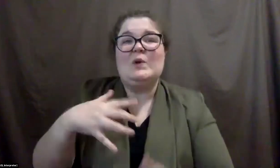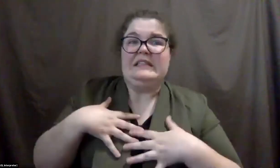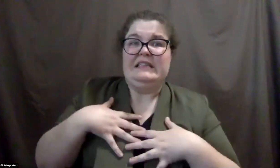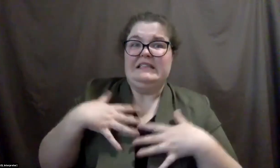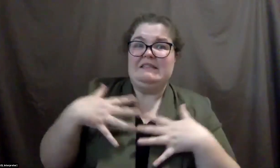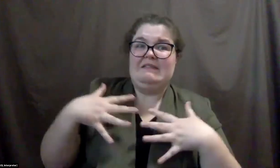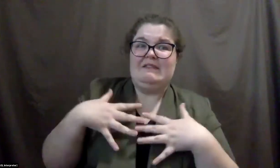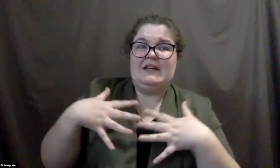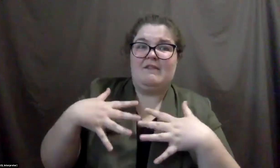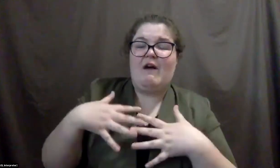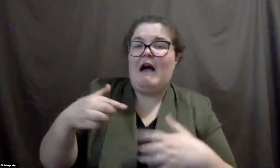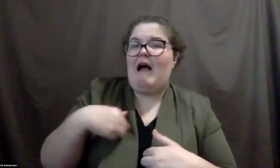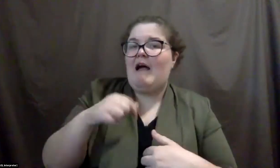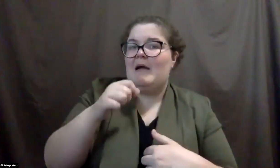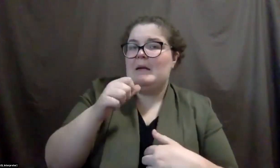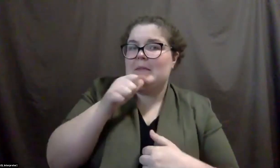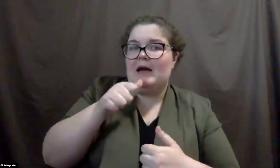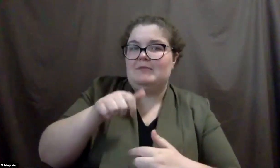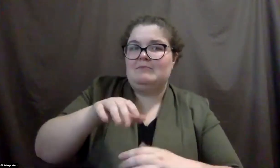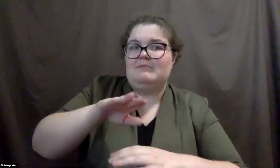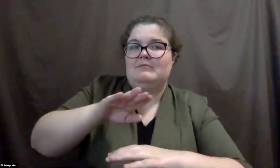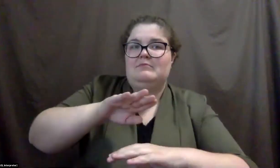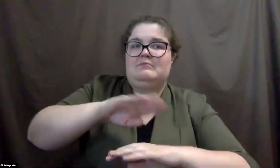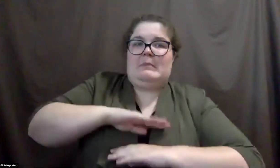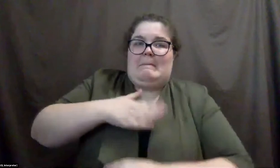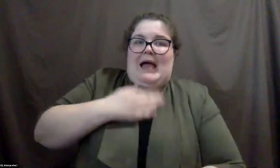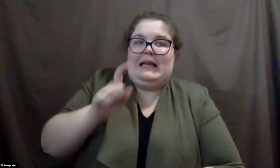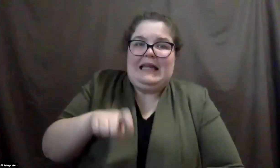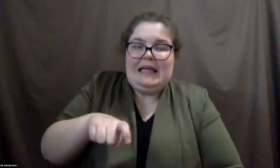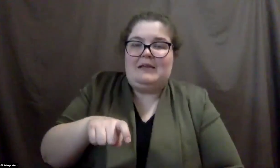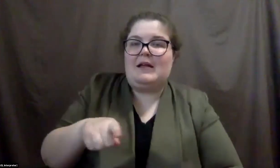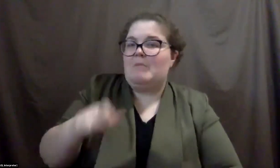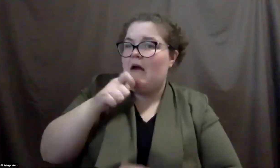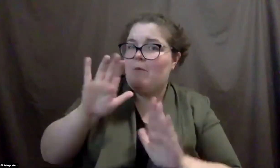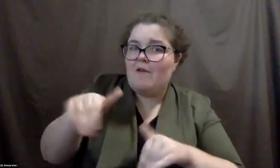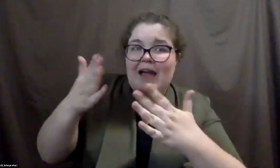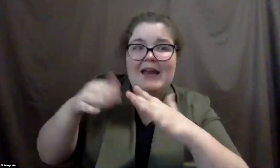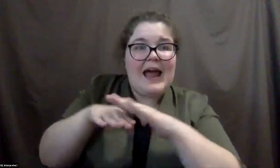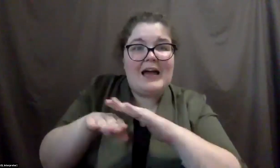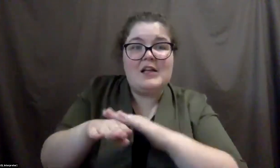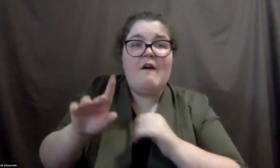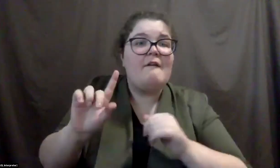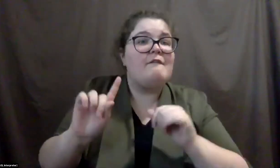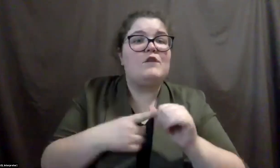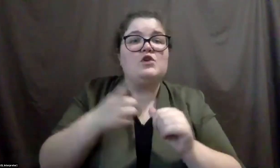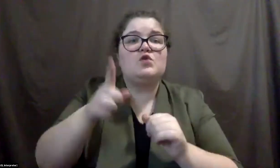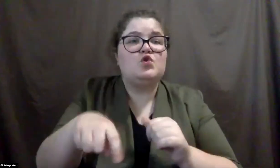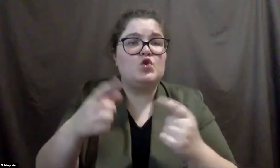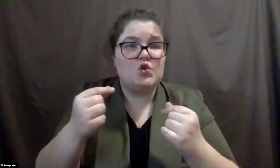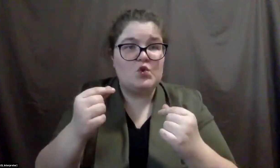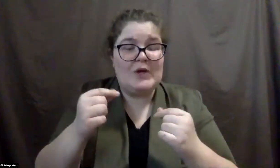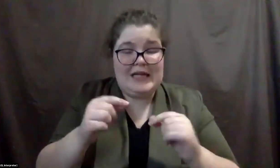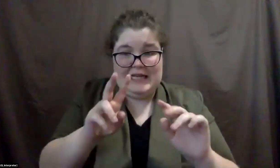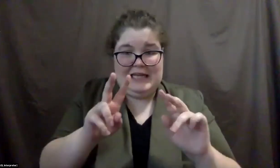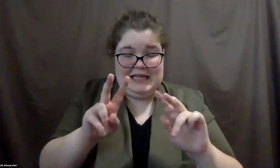you're, you're not, um, meeting your accessibility requirements. Um, I, I think the first thing that you should do is really do an assessment